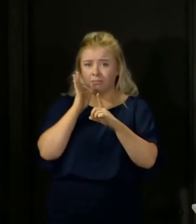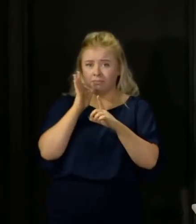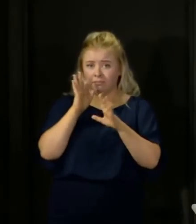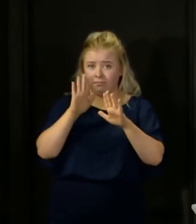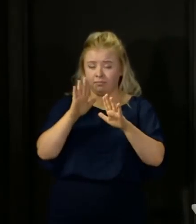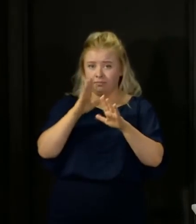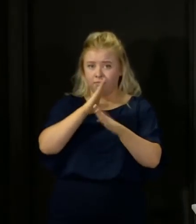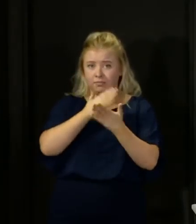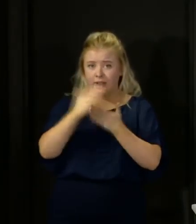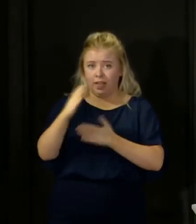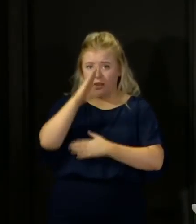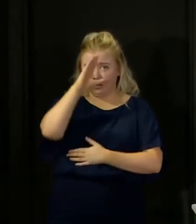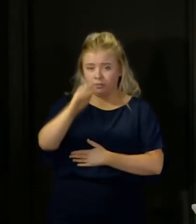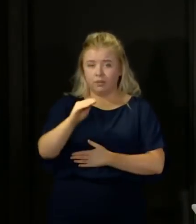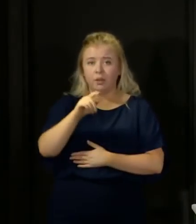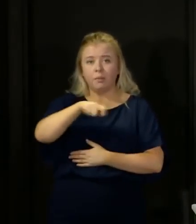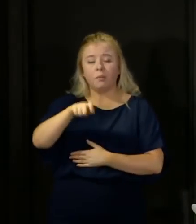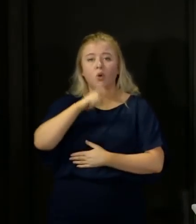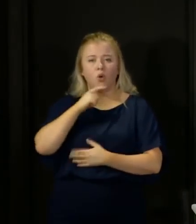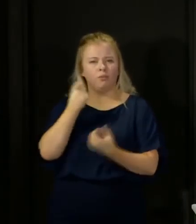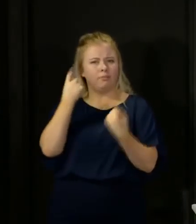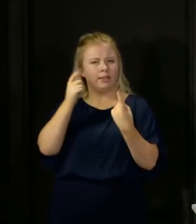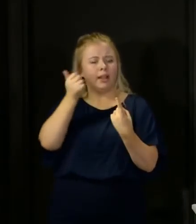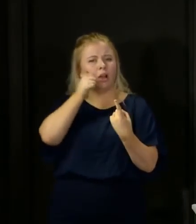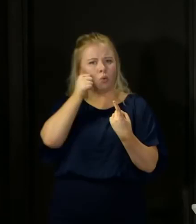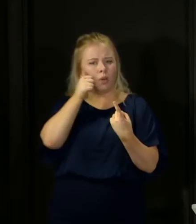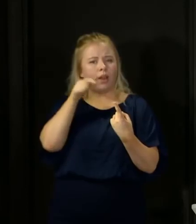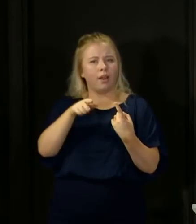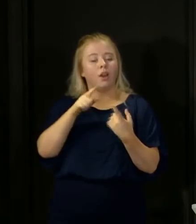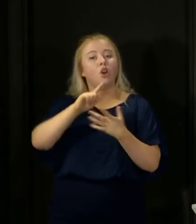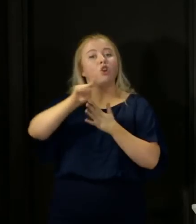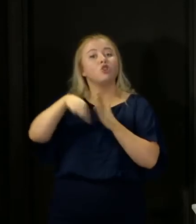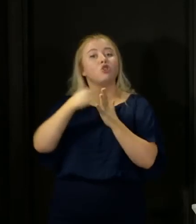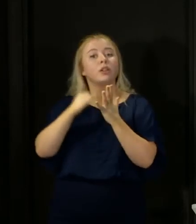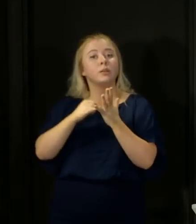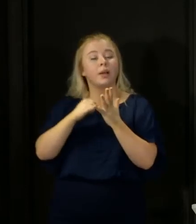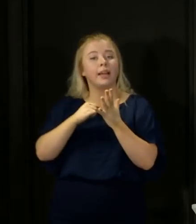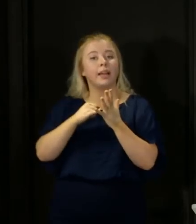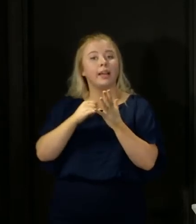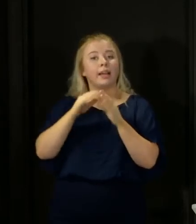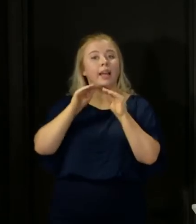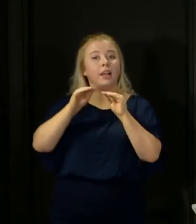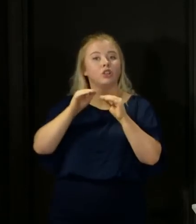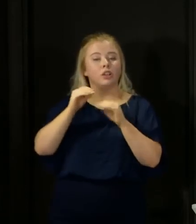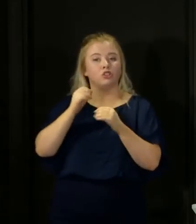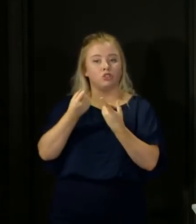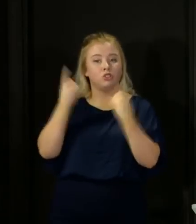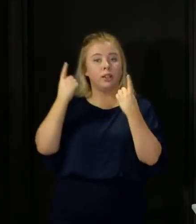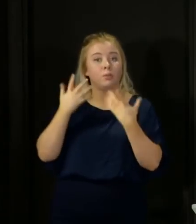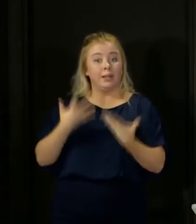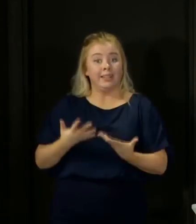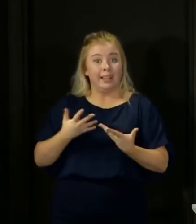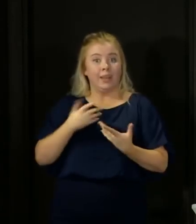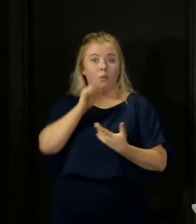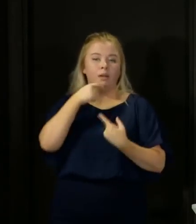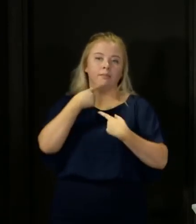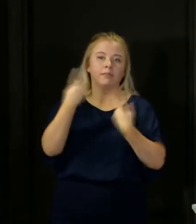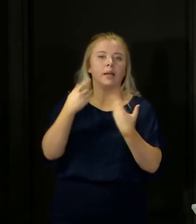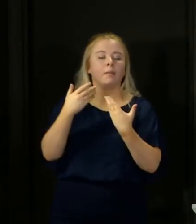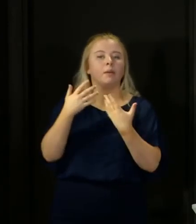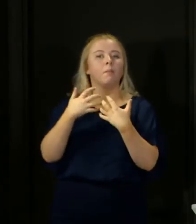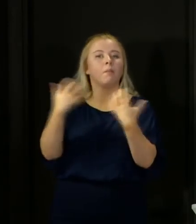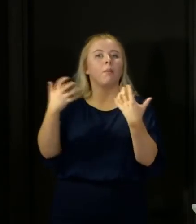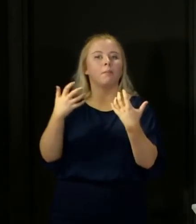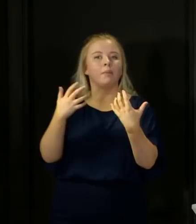for those who understandably might not be aware of this John Swinney the Education Secretary is making a statement in Parliament this afternoon which